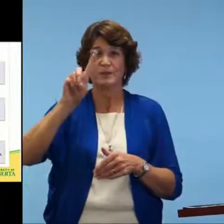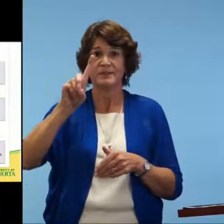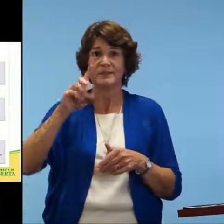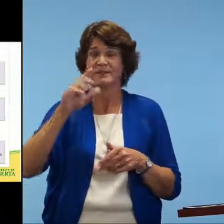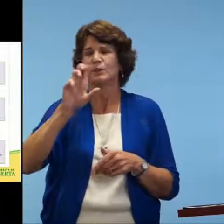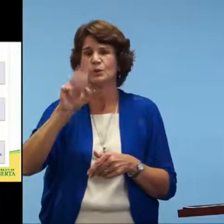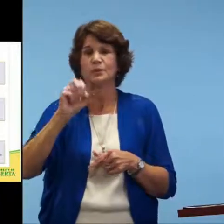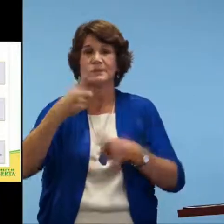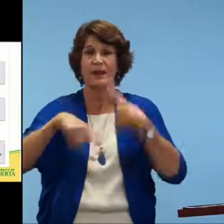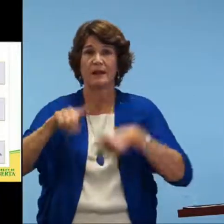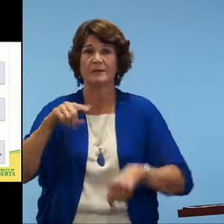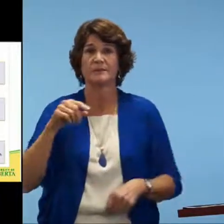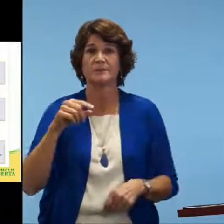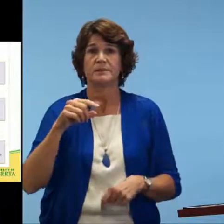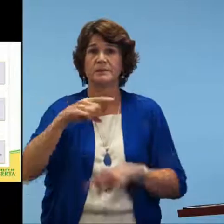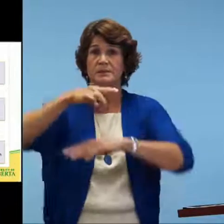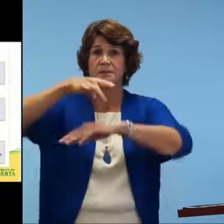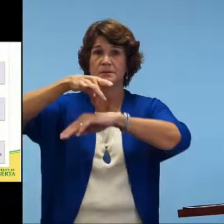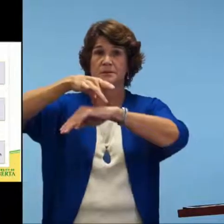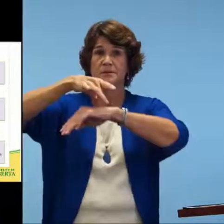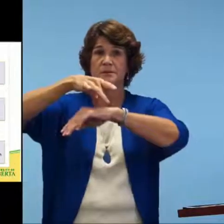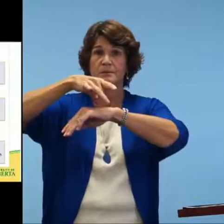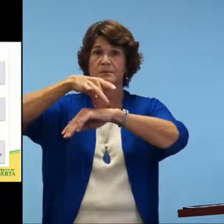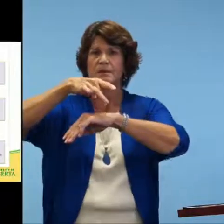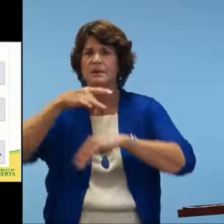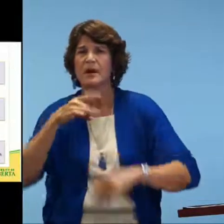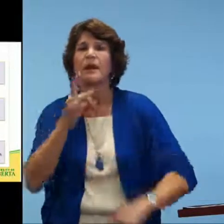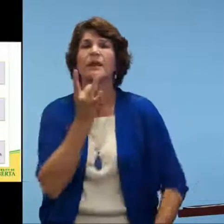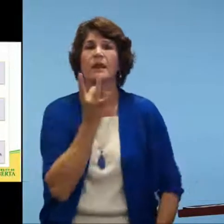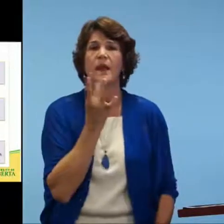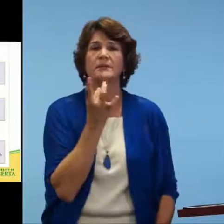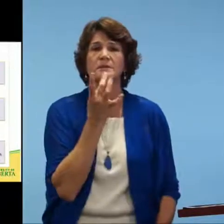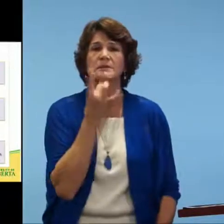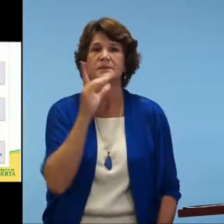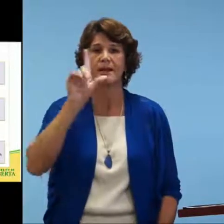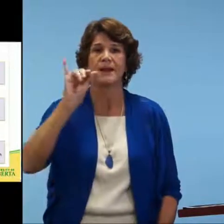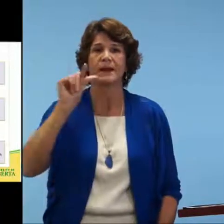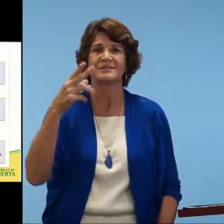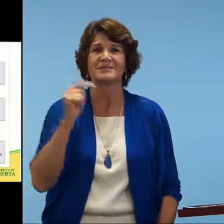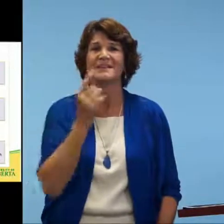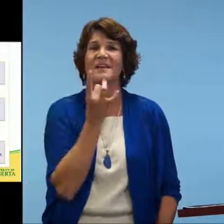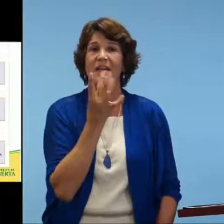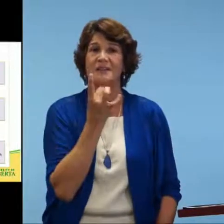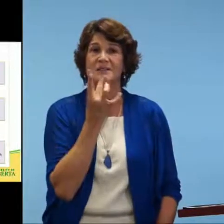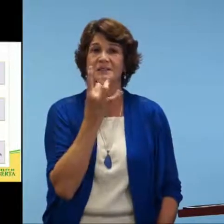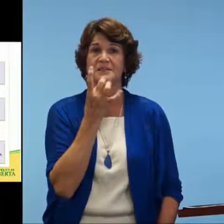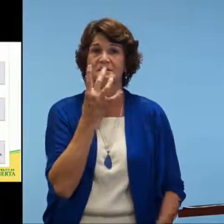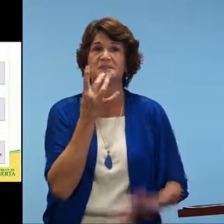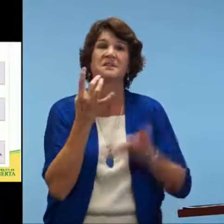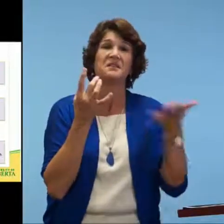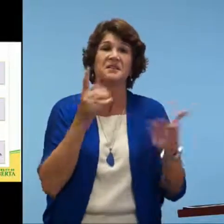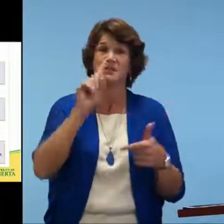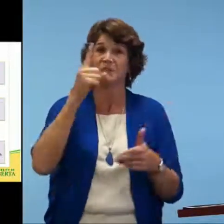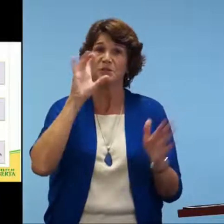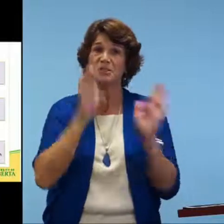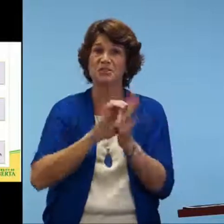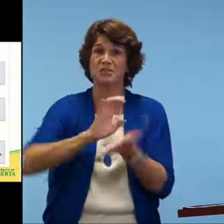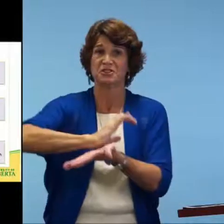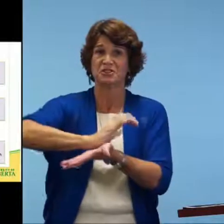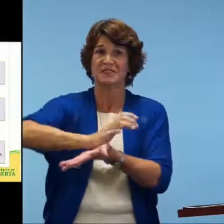So the signer then looks at the cute sign for this next one, being light. The sign for light. The